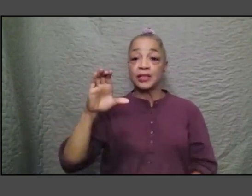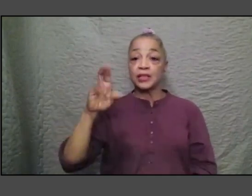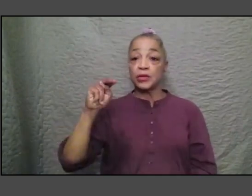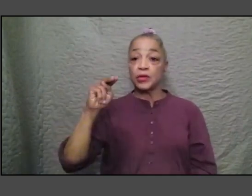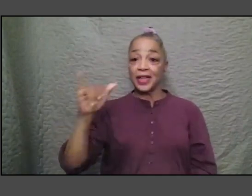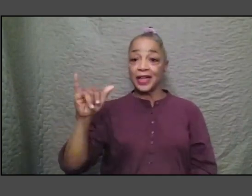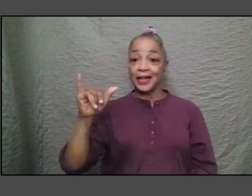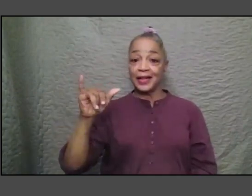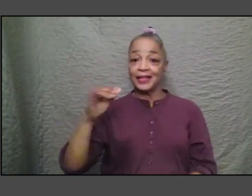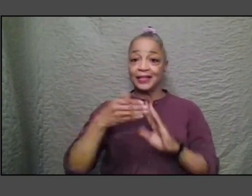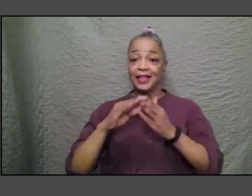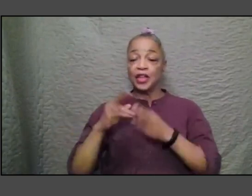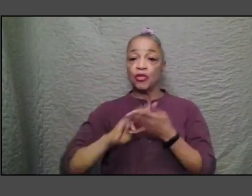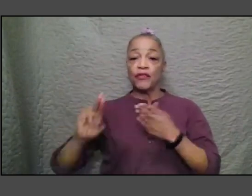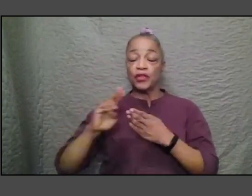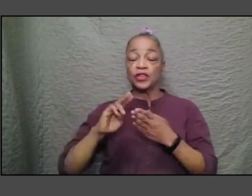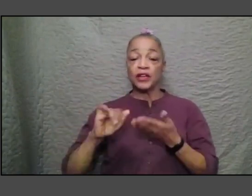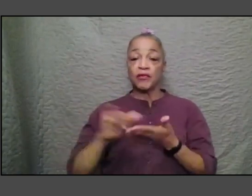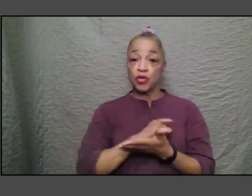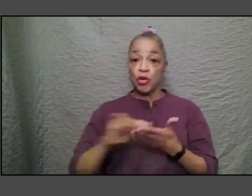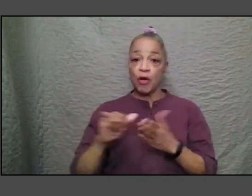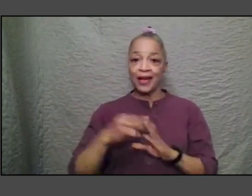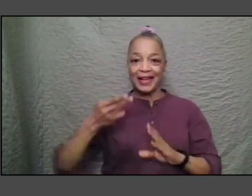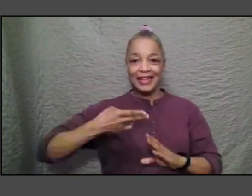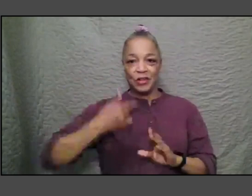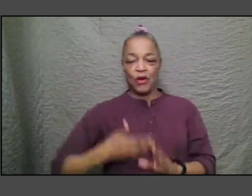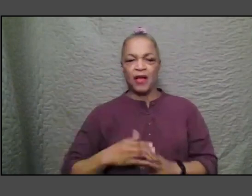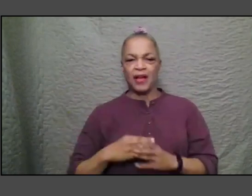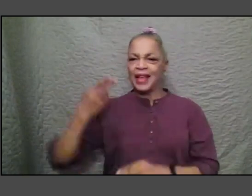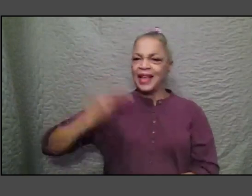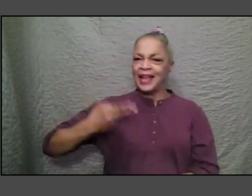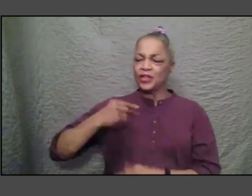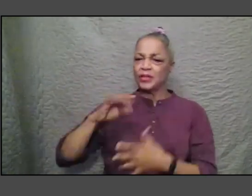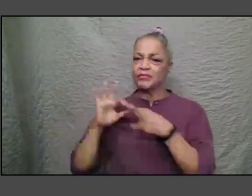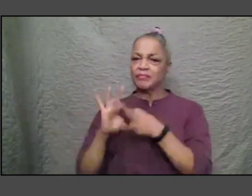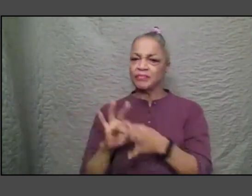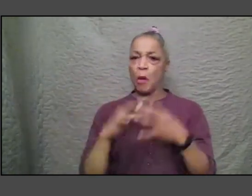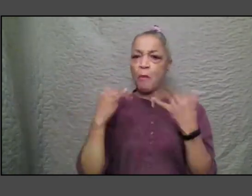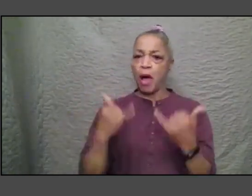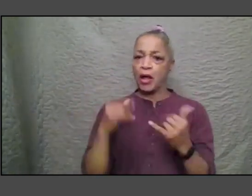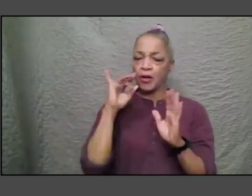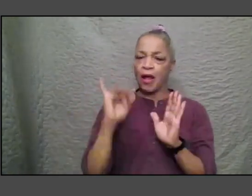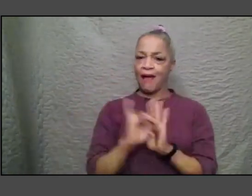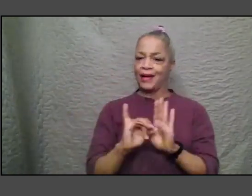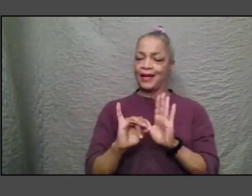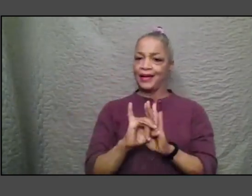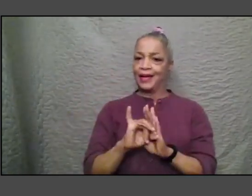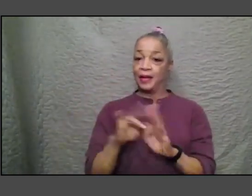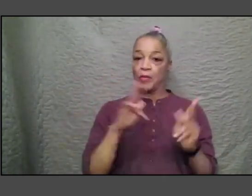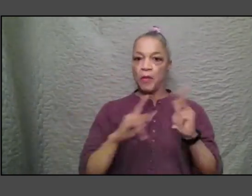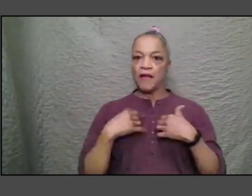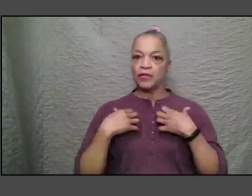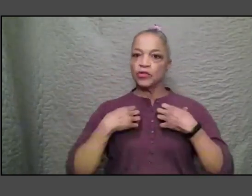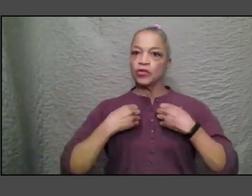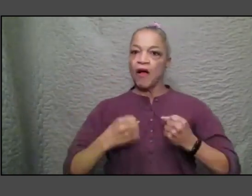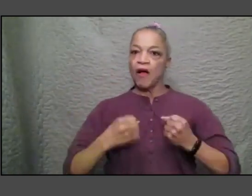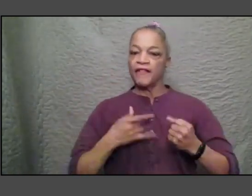um history is often tied heavily with modern identity people have a strong sense of ownership of the history they grew up learning